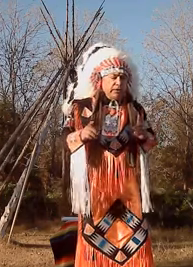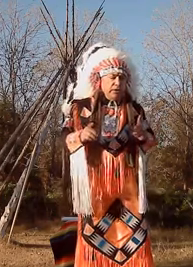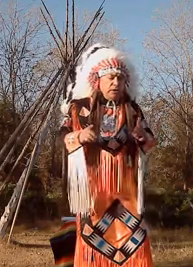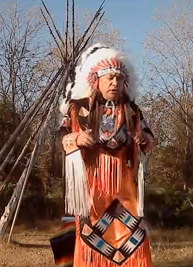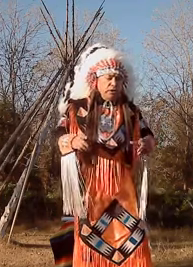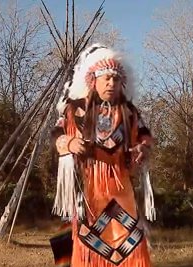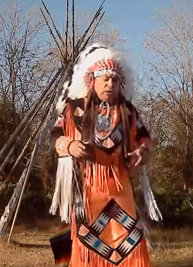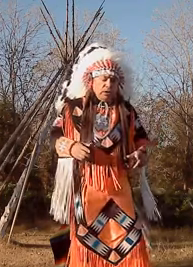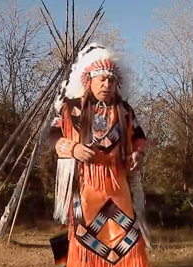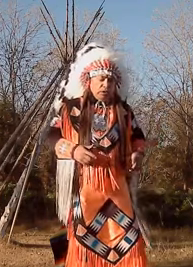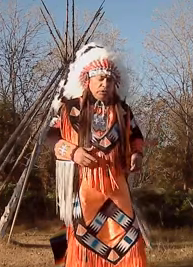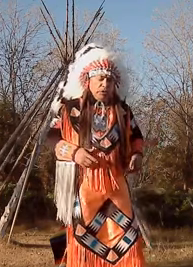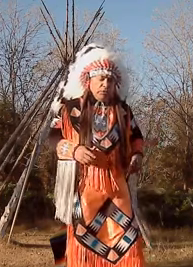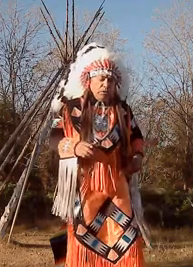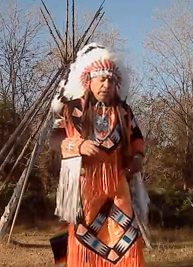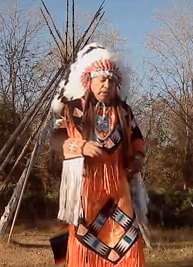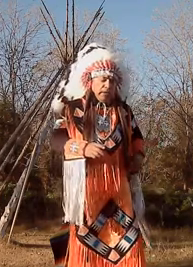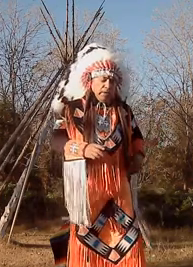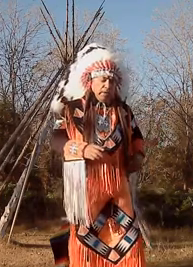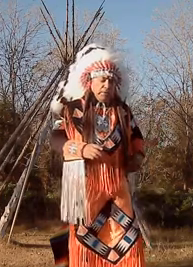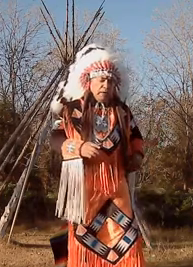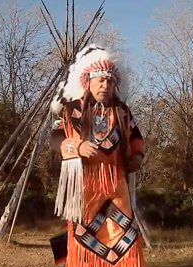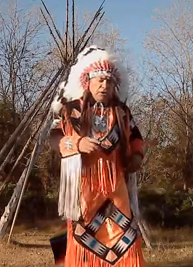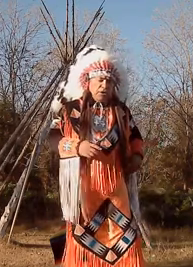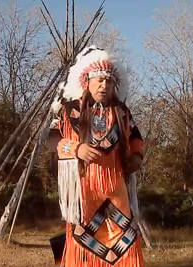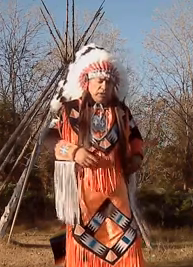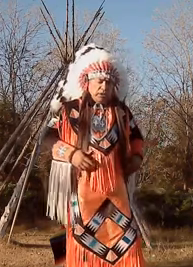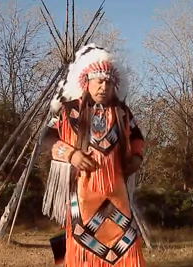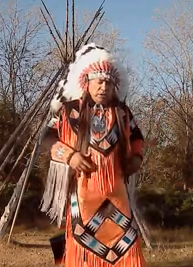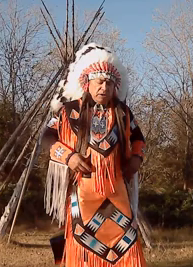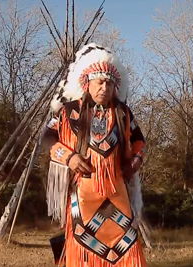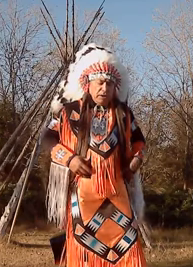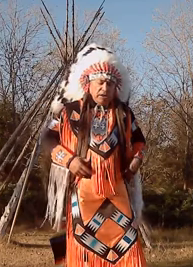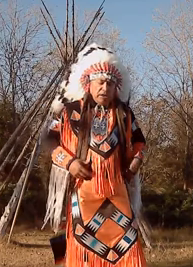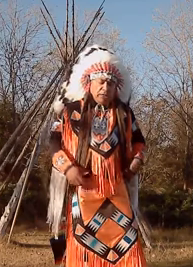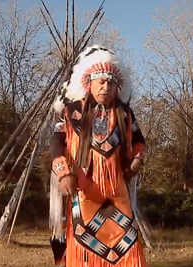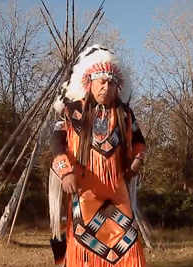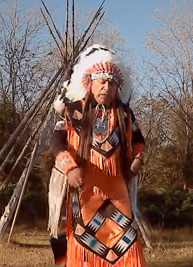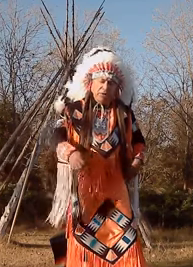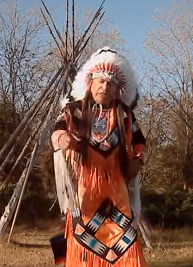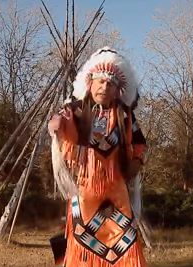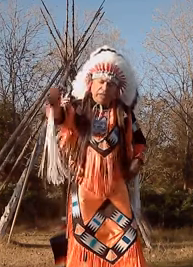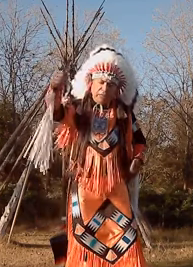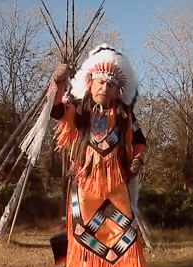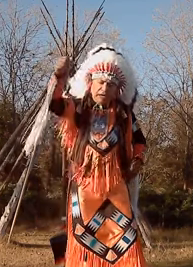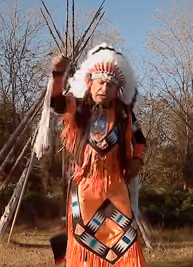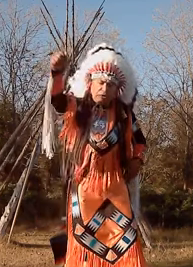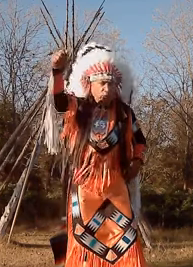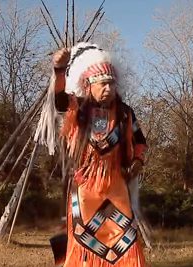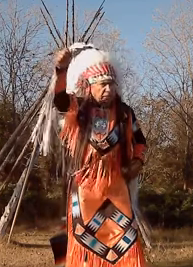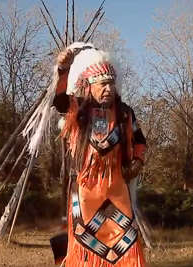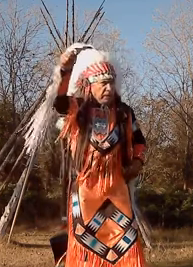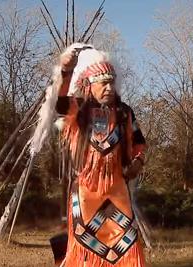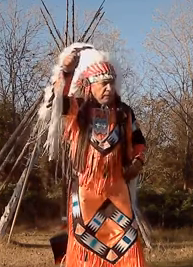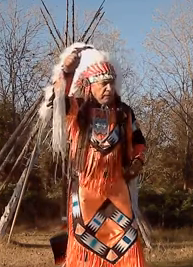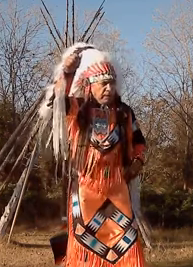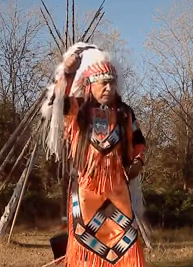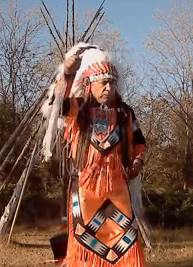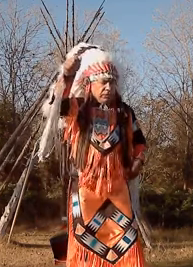you know those people um understood the body language maybe if they had a fan they'd hold that fan up that was